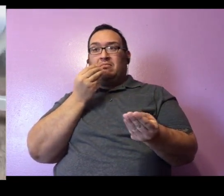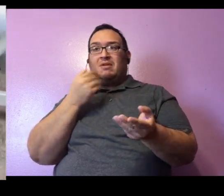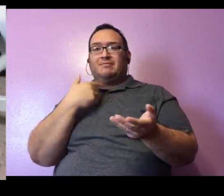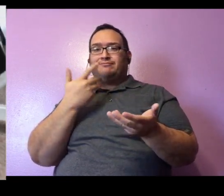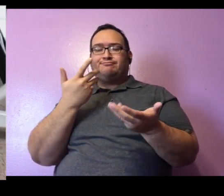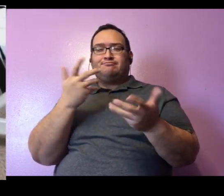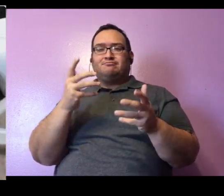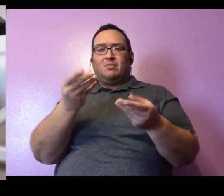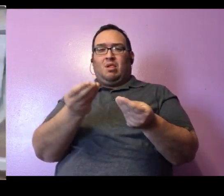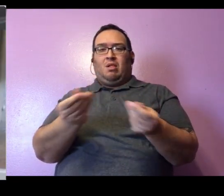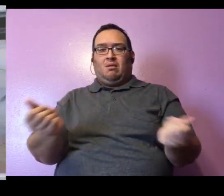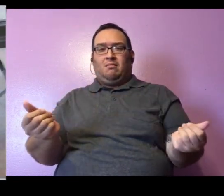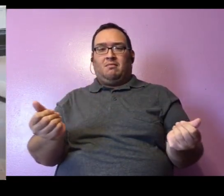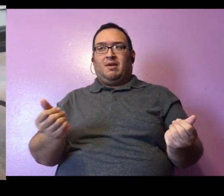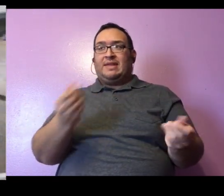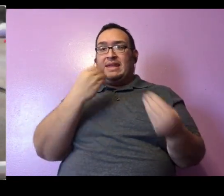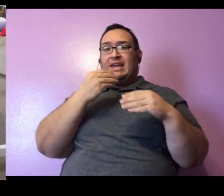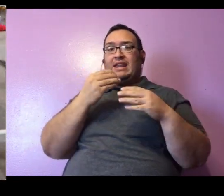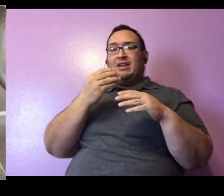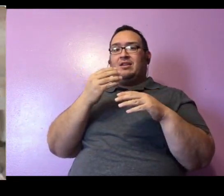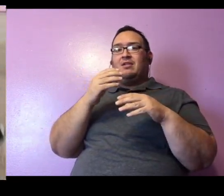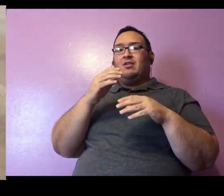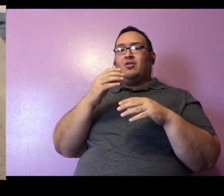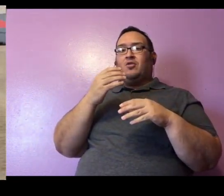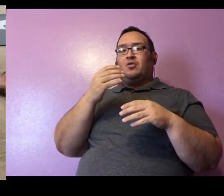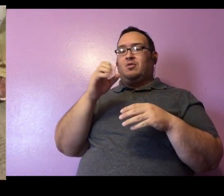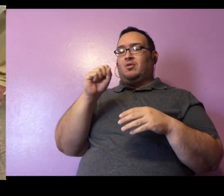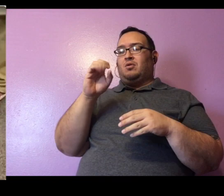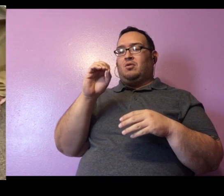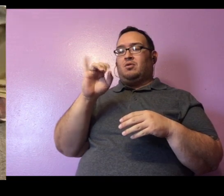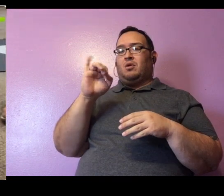food and got her used to all sorts of sights and sounds.